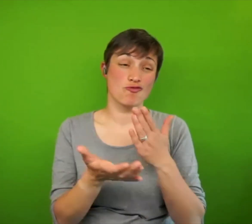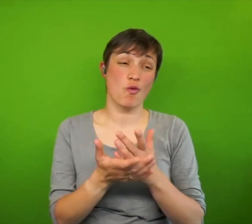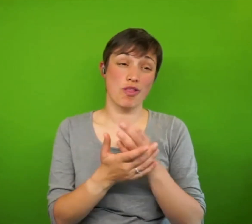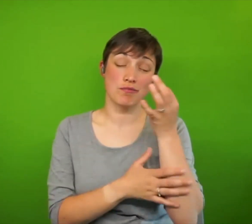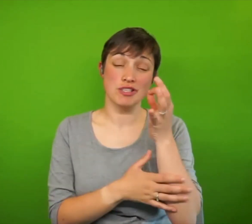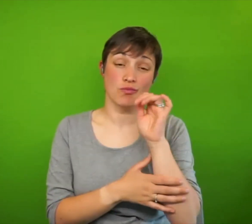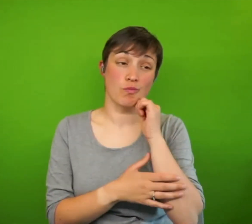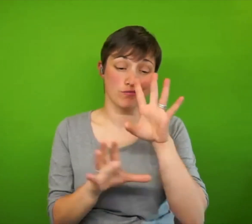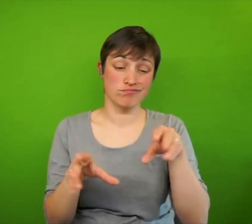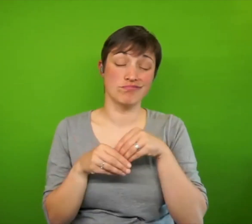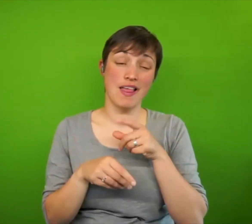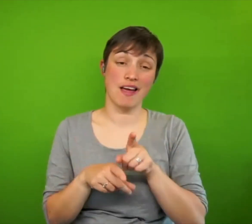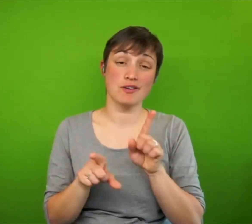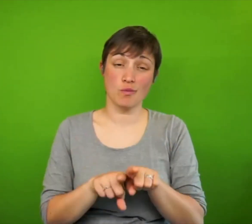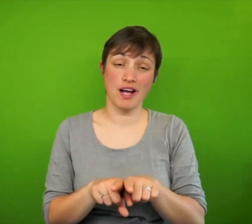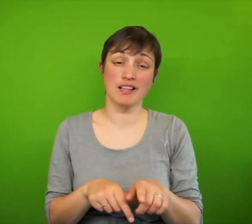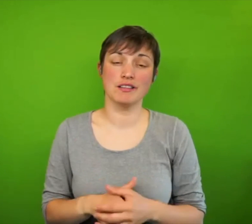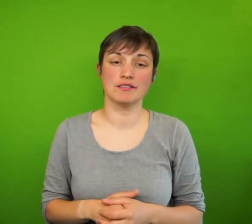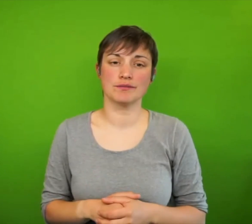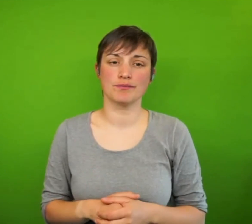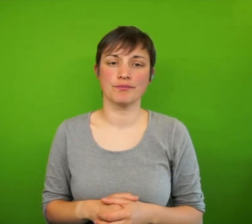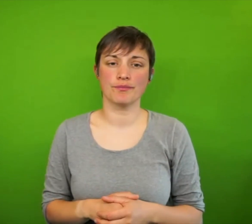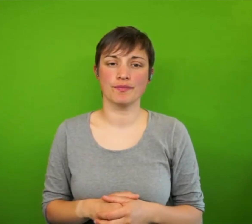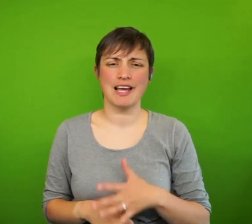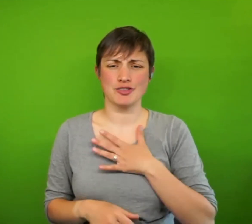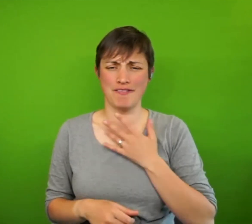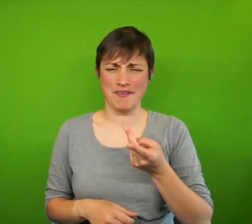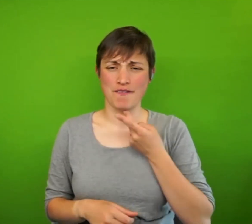board. Sorry, I'm losing my voice.